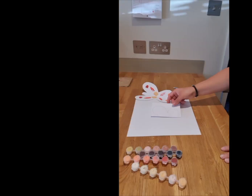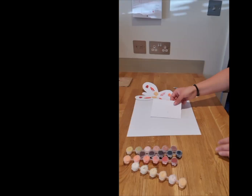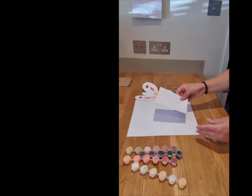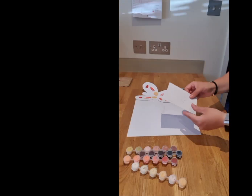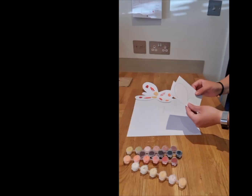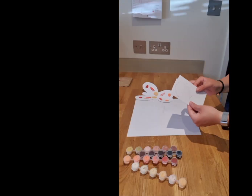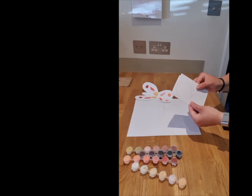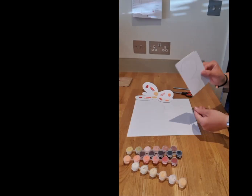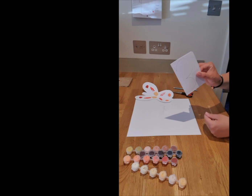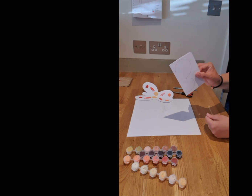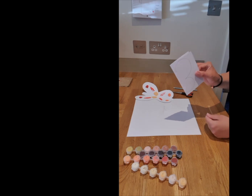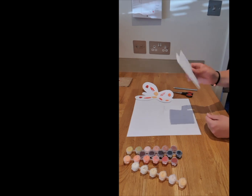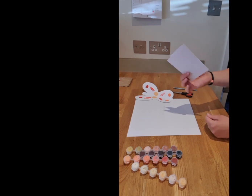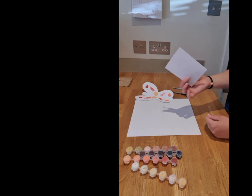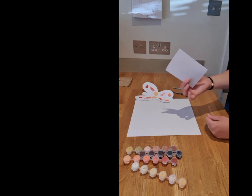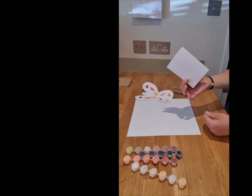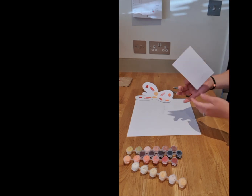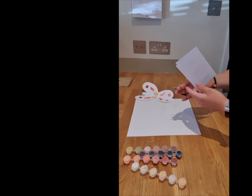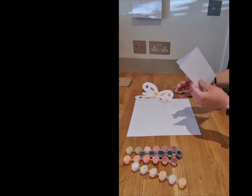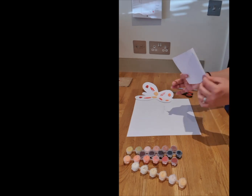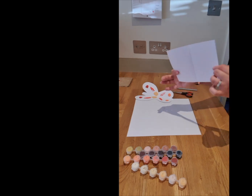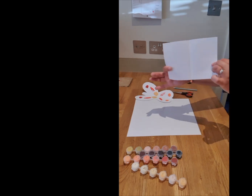this activity you will need a piece of card folded in half.